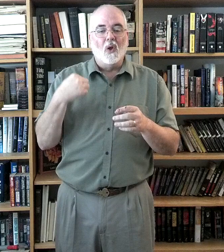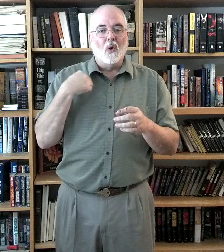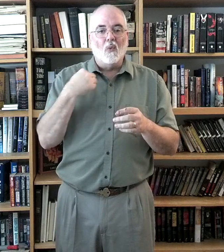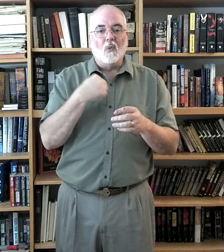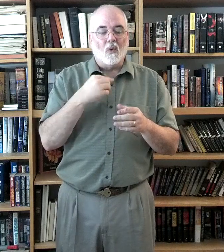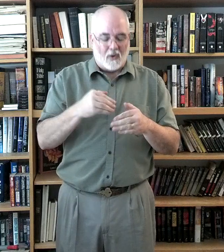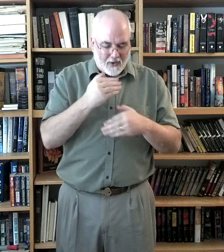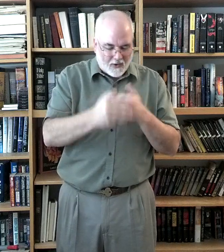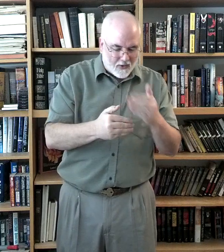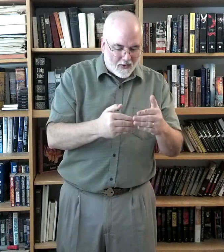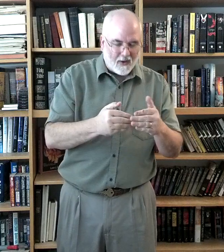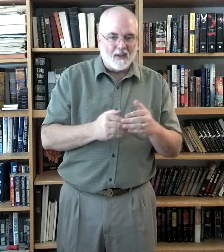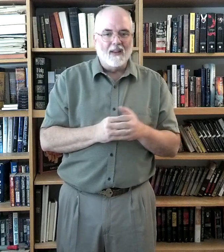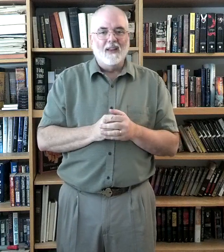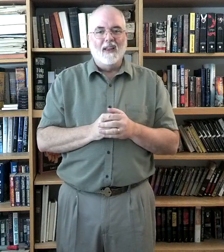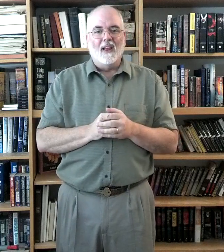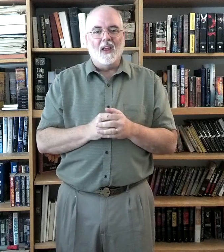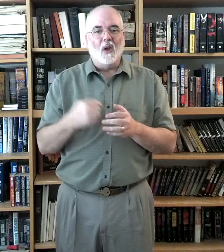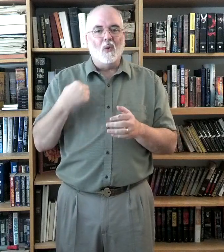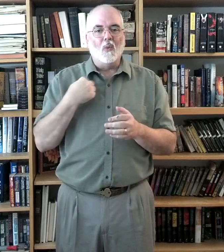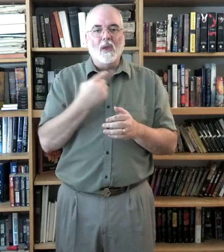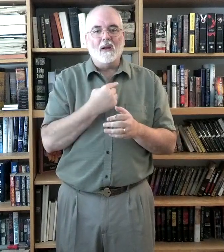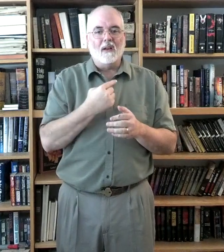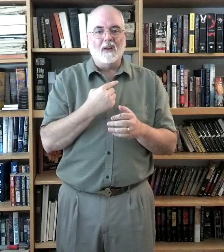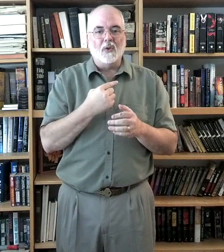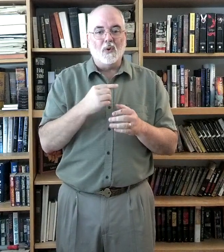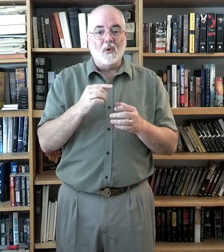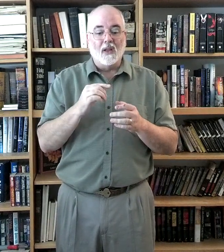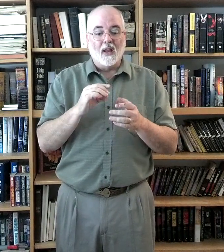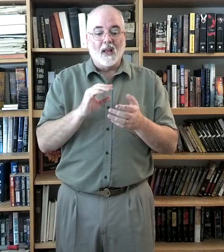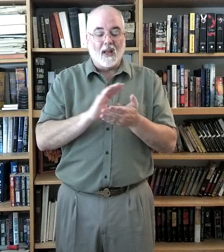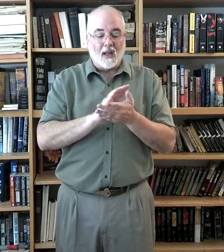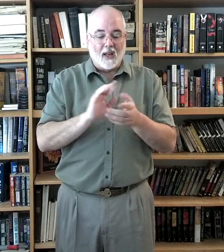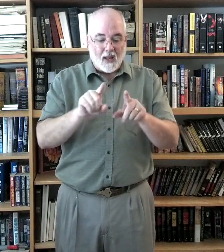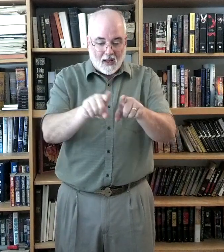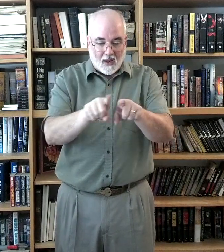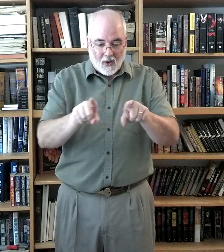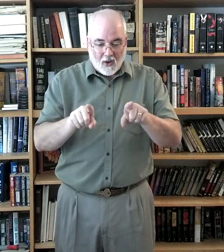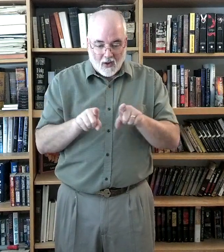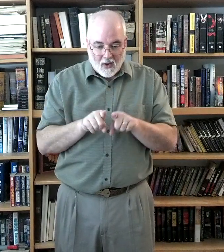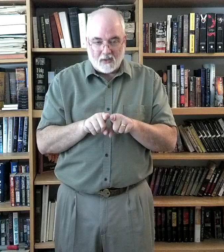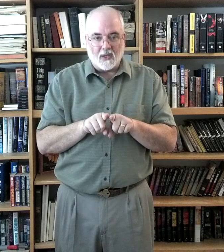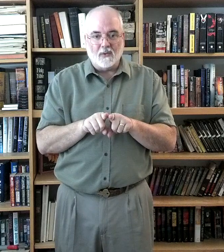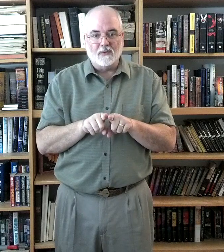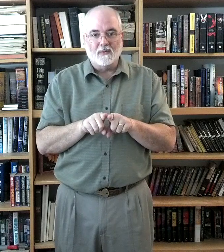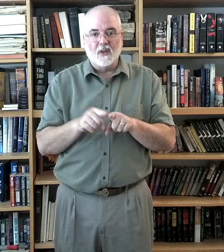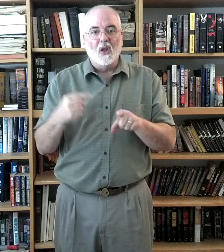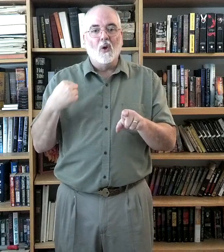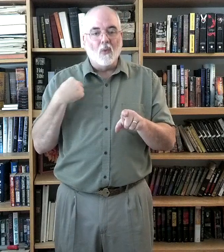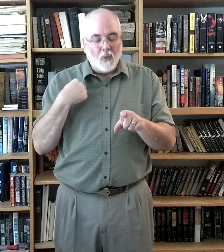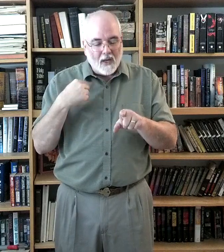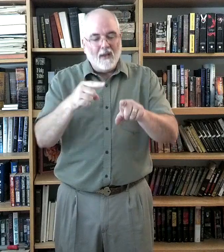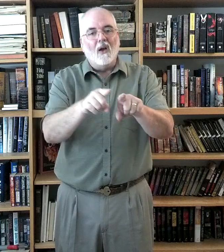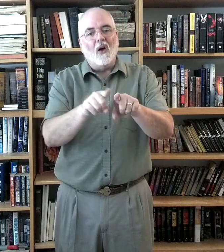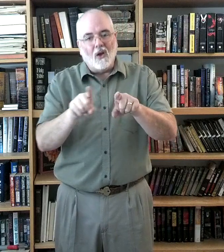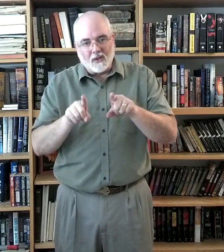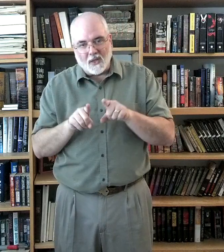or turn. We are going to do, also. We also,